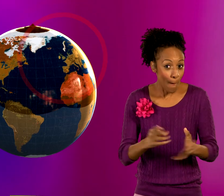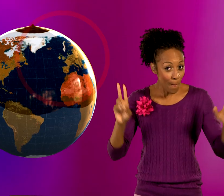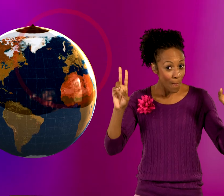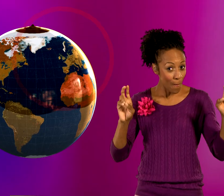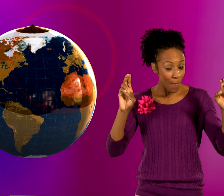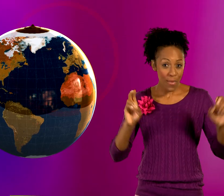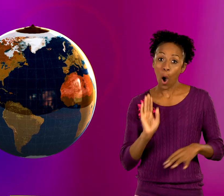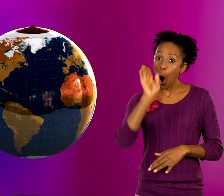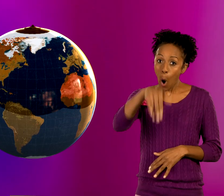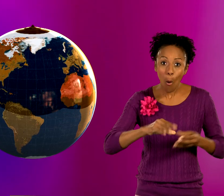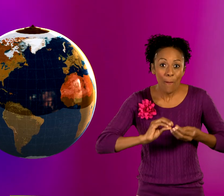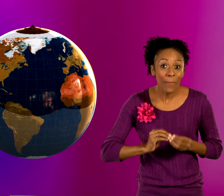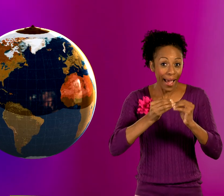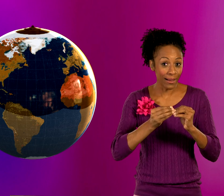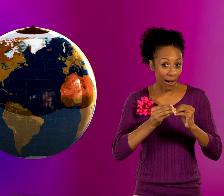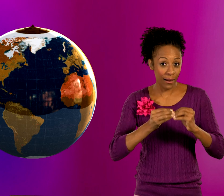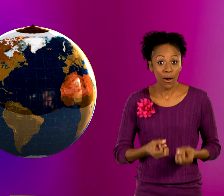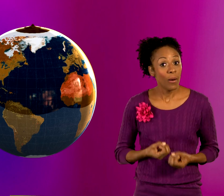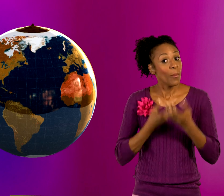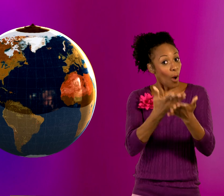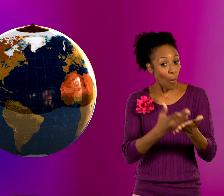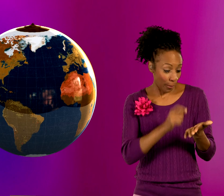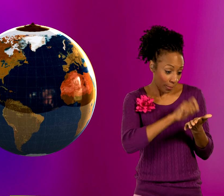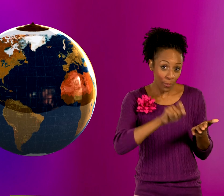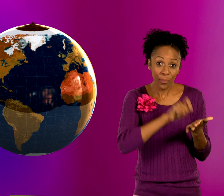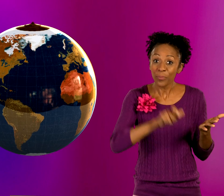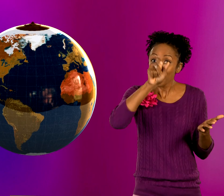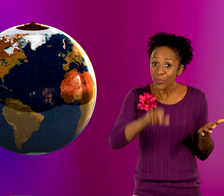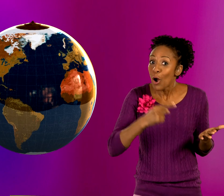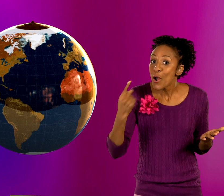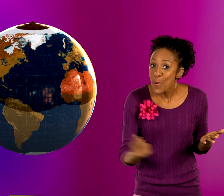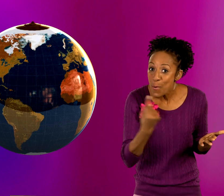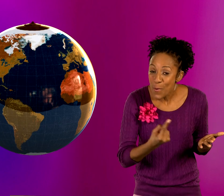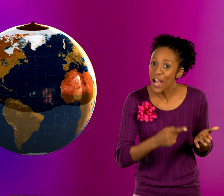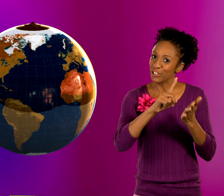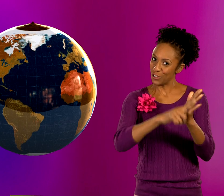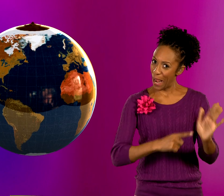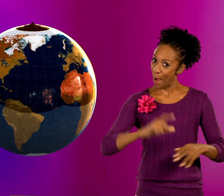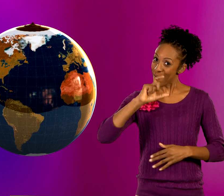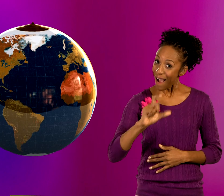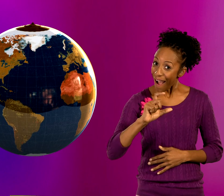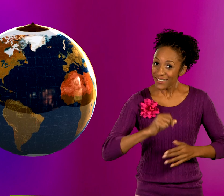That makes me think of a poem I know It's called Homemaker And it's by James Carter